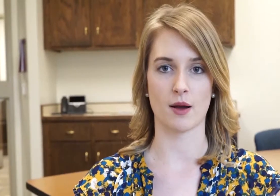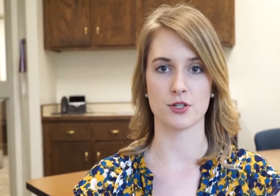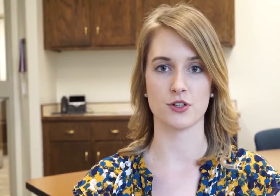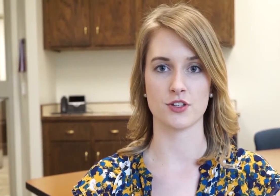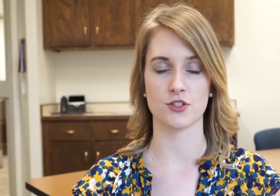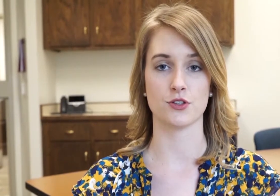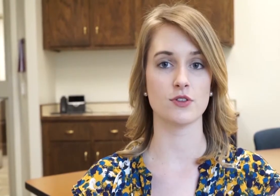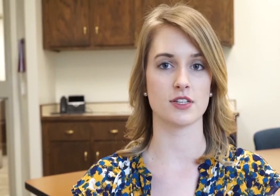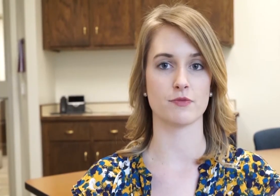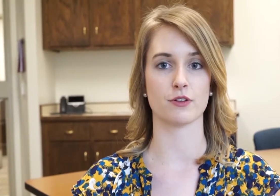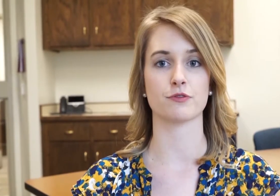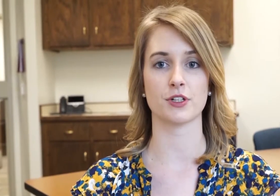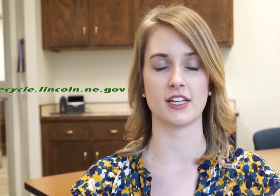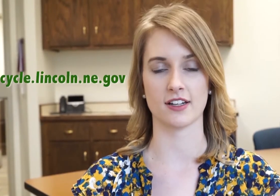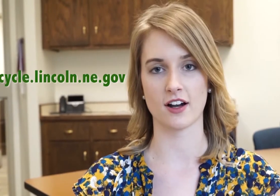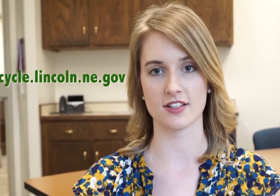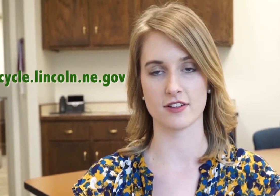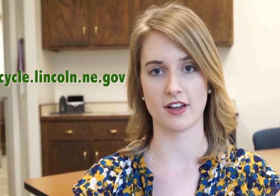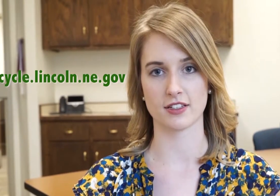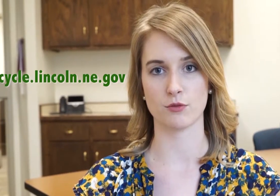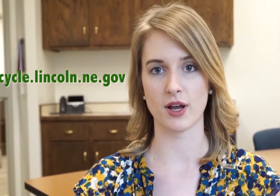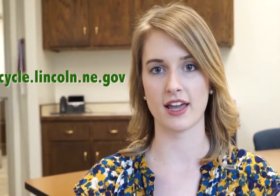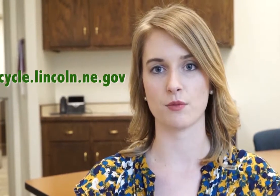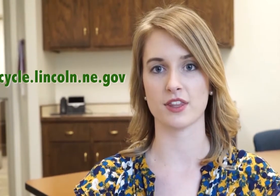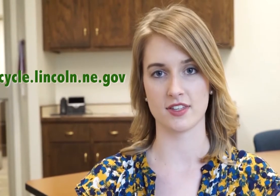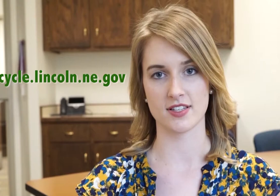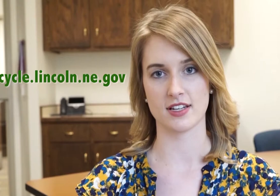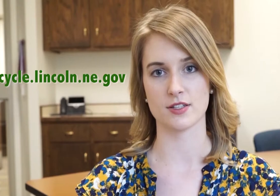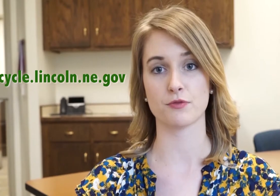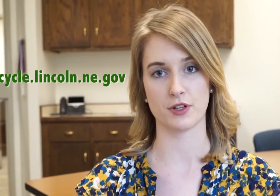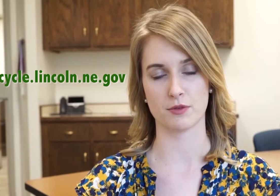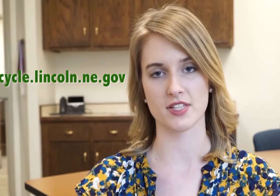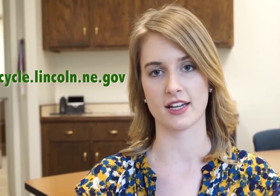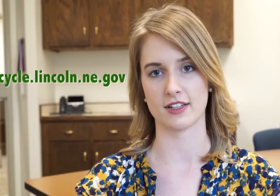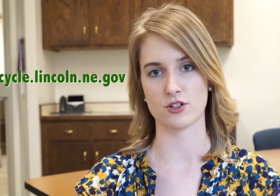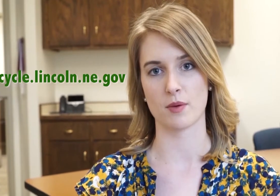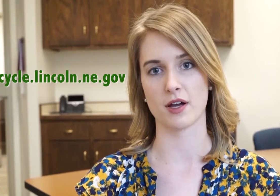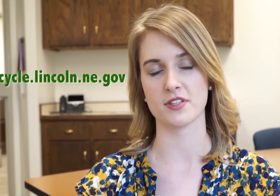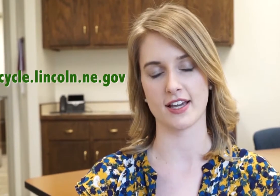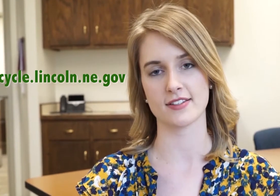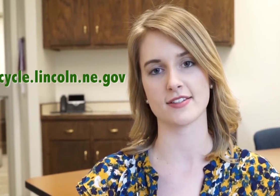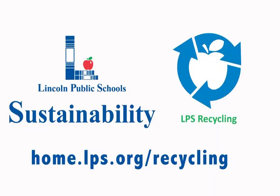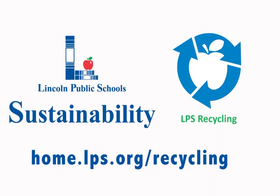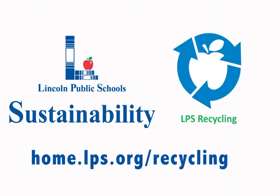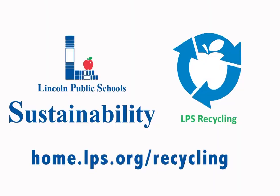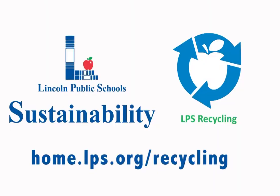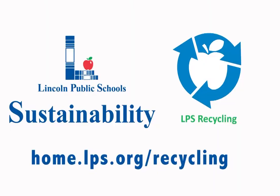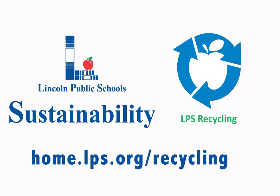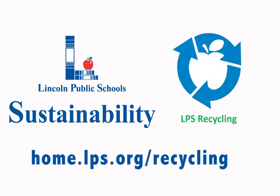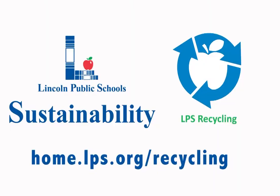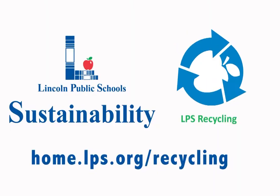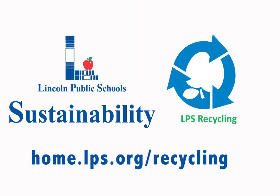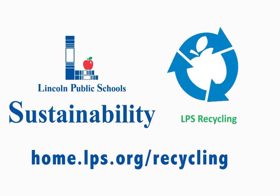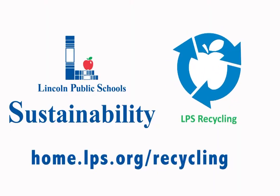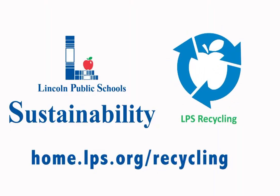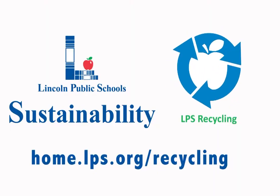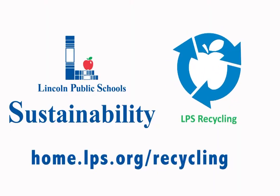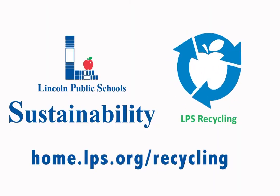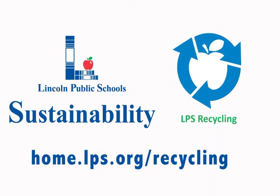opportunities to do this for free in a cost-effective way with the city's free recycling drop-off sites. Simple steps like recycling can make a big